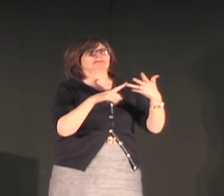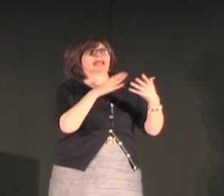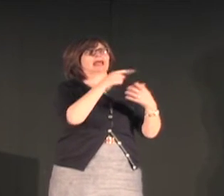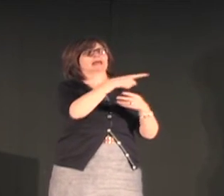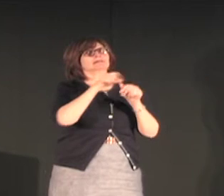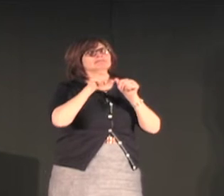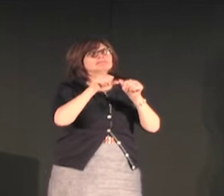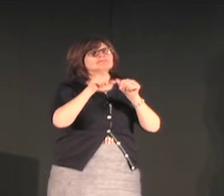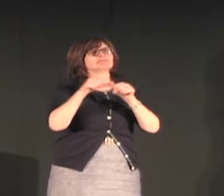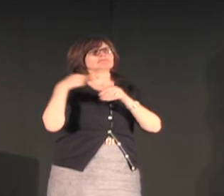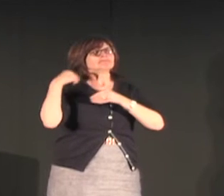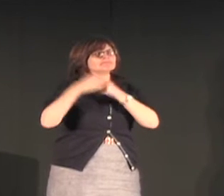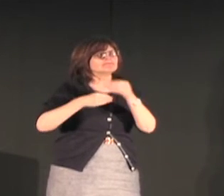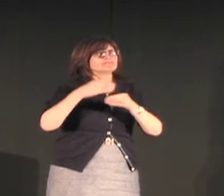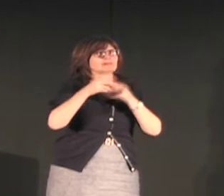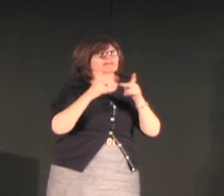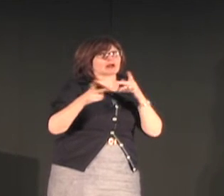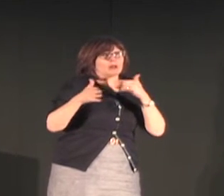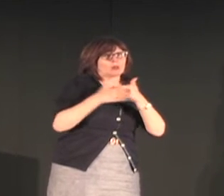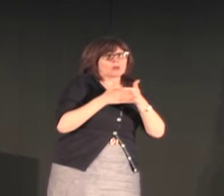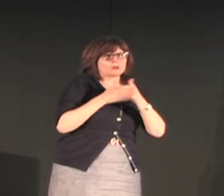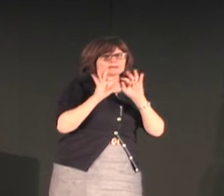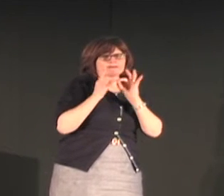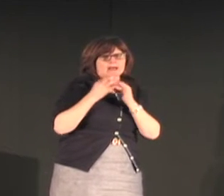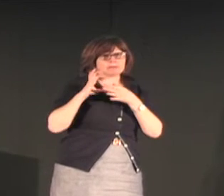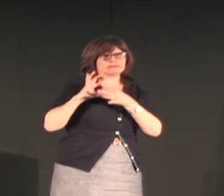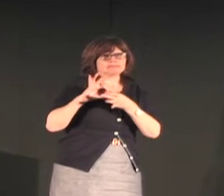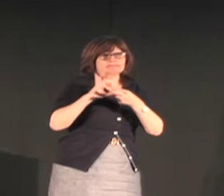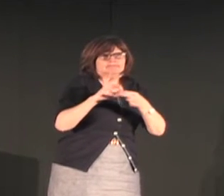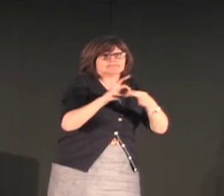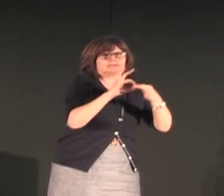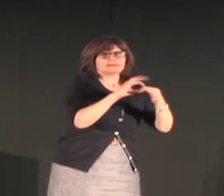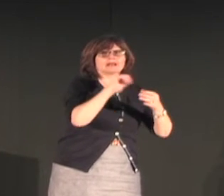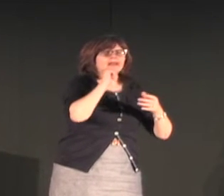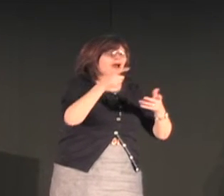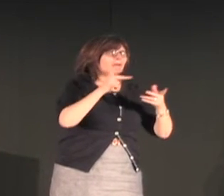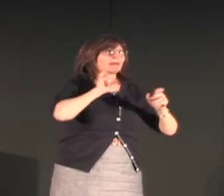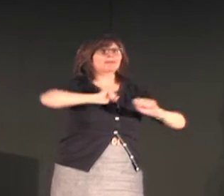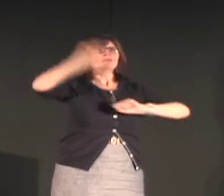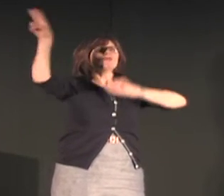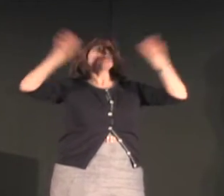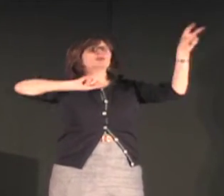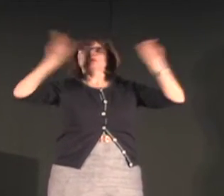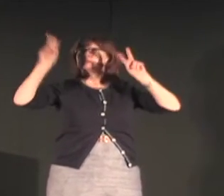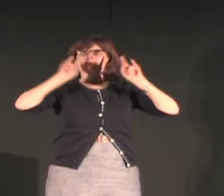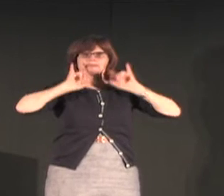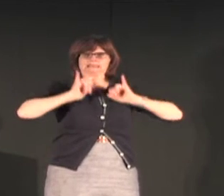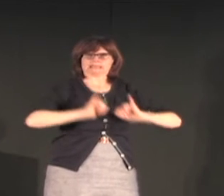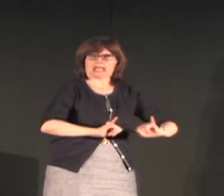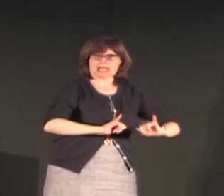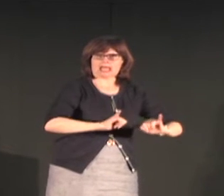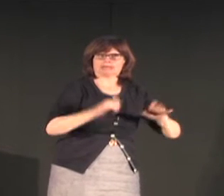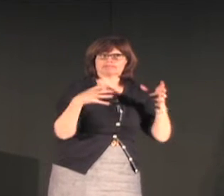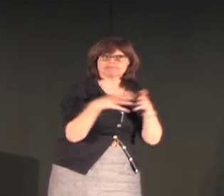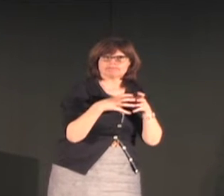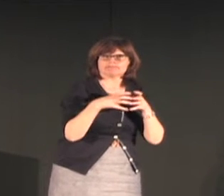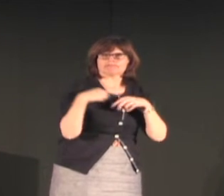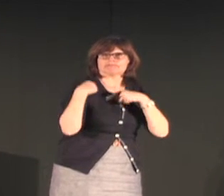were completely involved in the use of this language in the development the close family relationships meant that people did not leave the